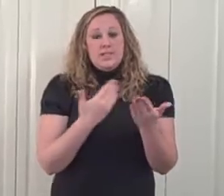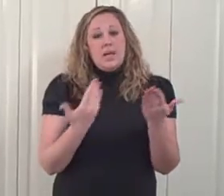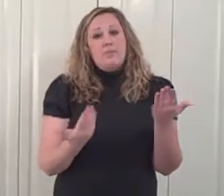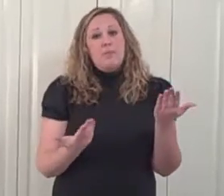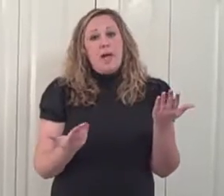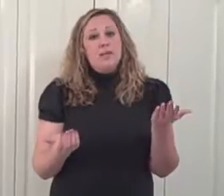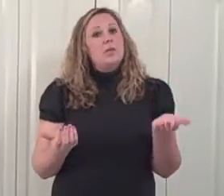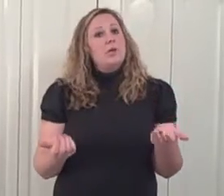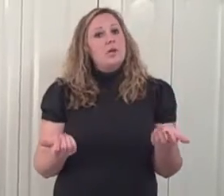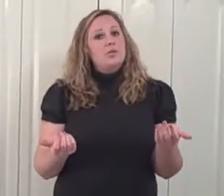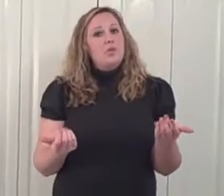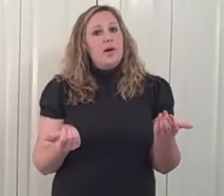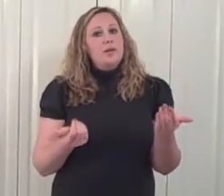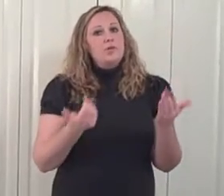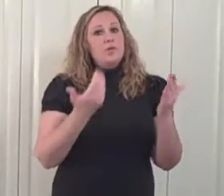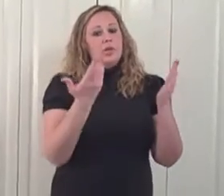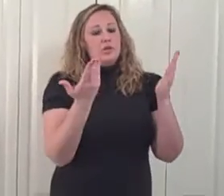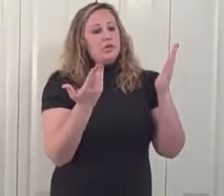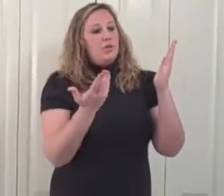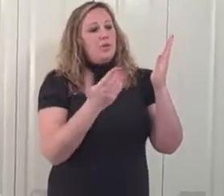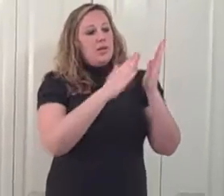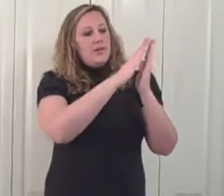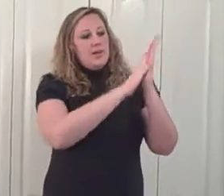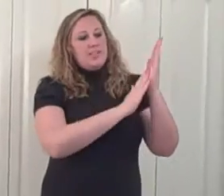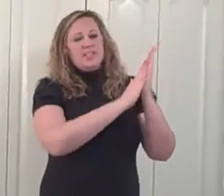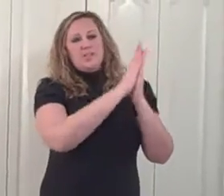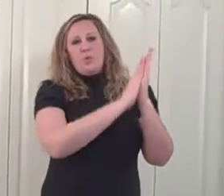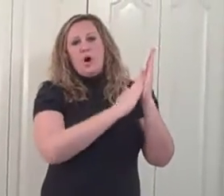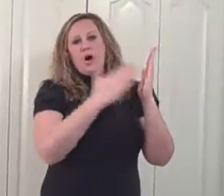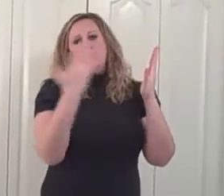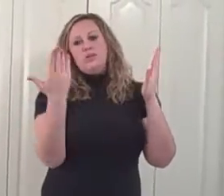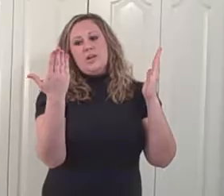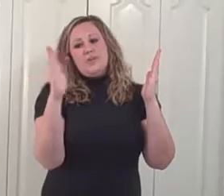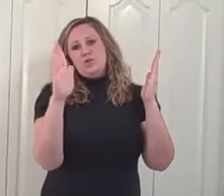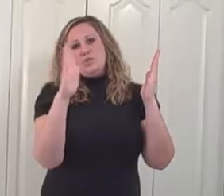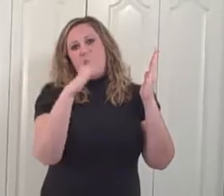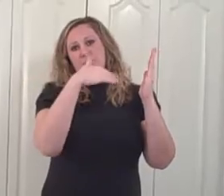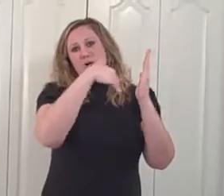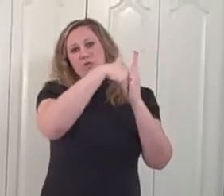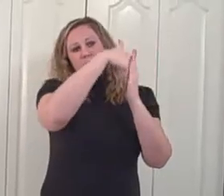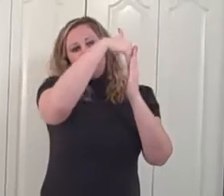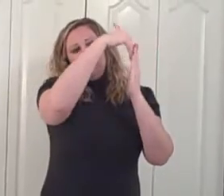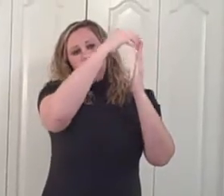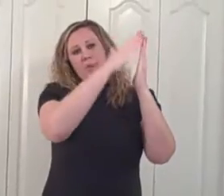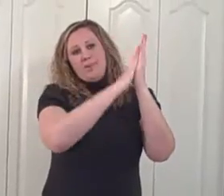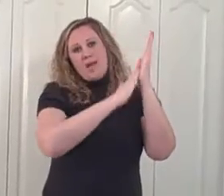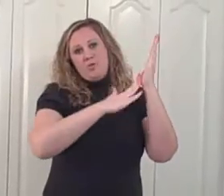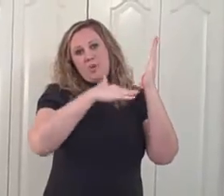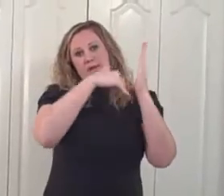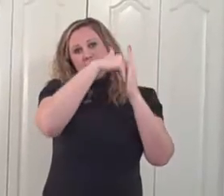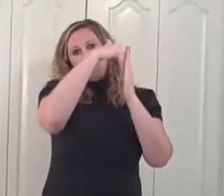Sign for paint can be done two ways. You can either do as this is the wall and this is your paint brush. Go up and down. Paint.